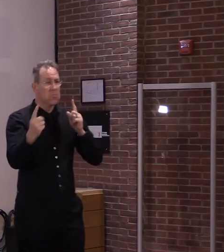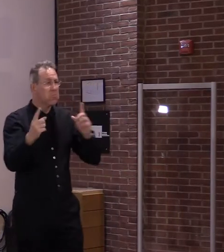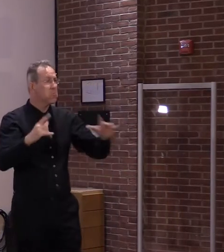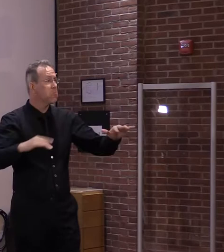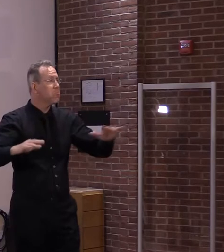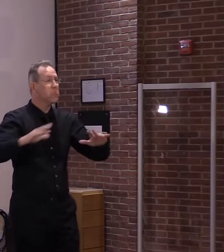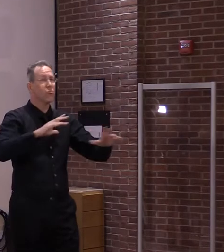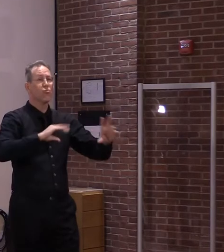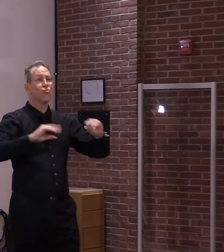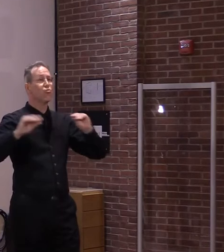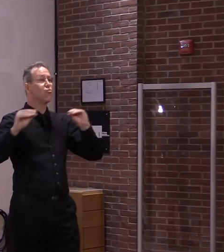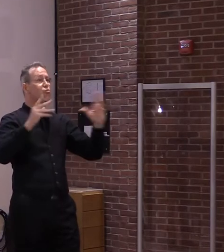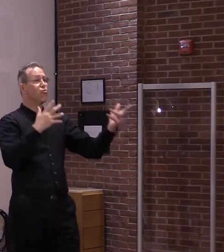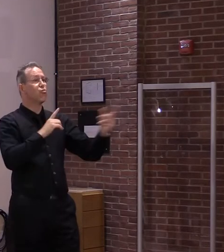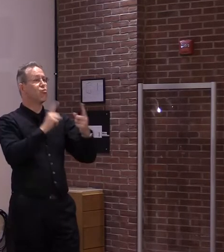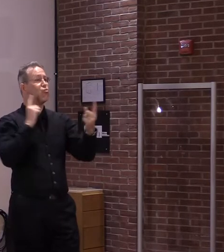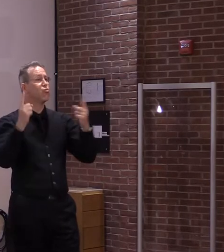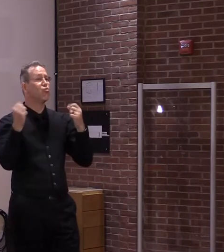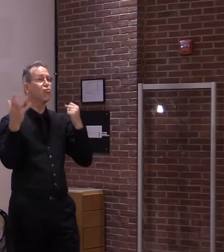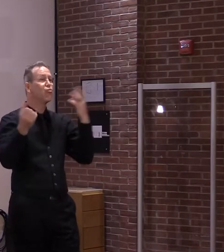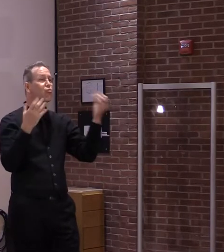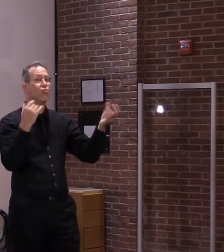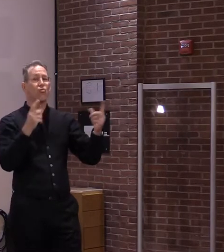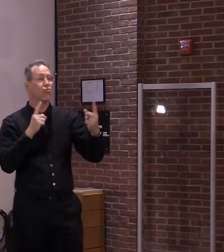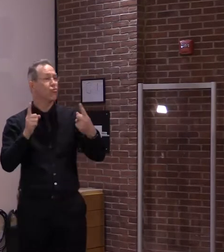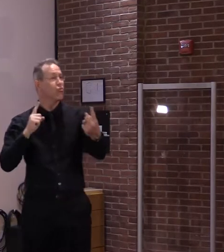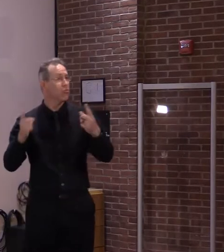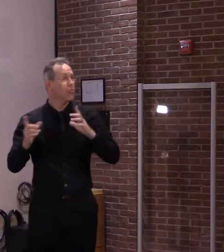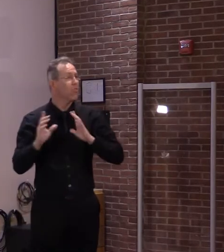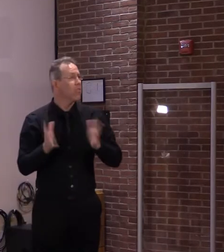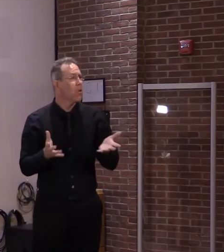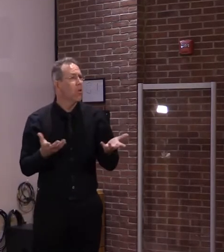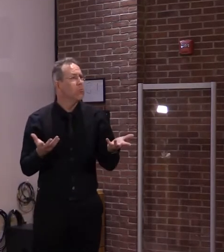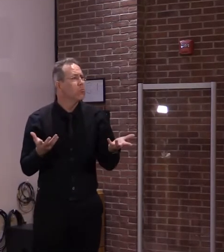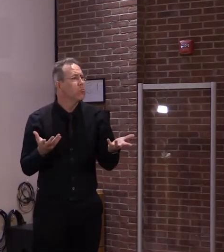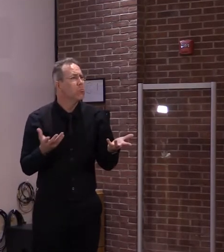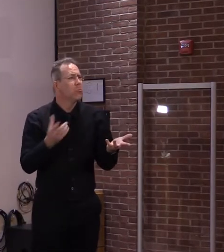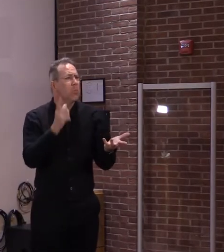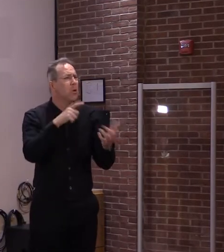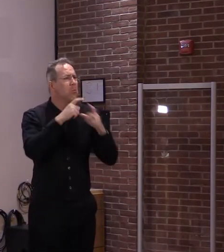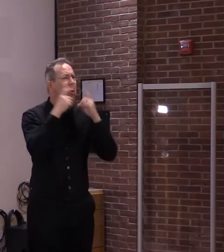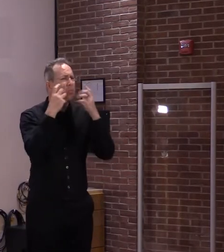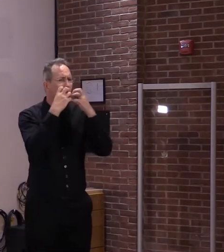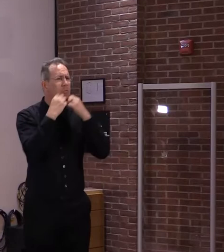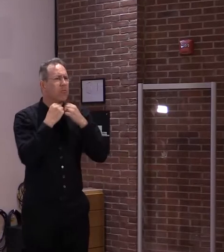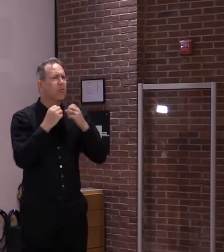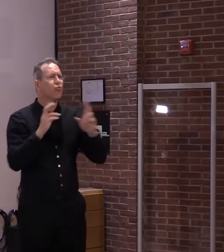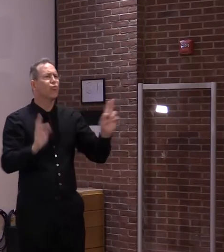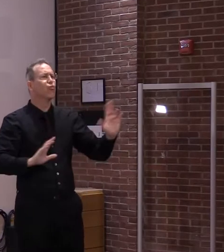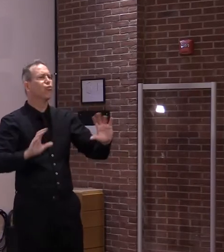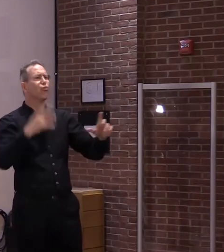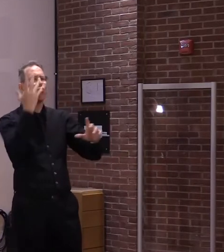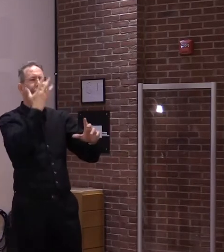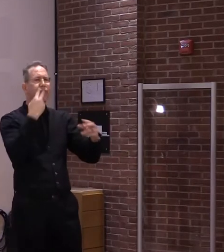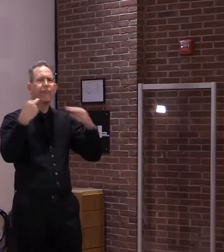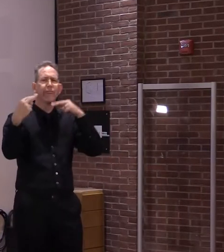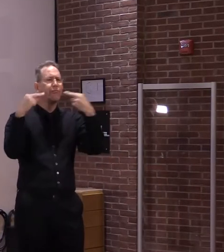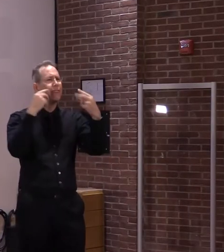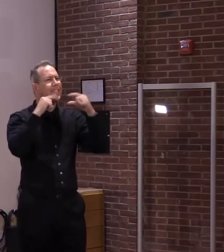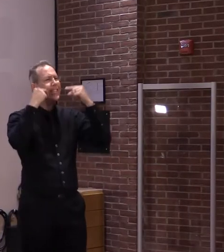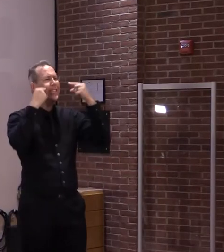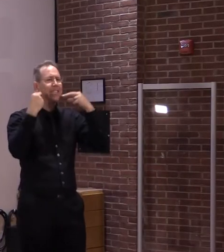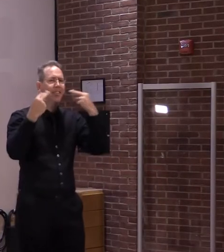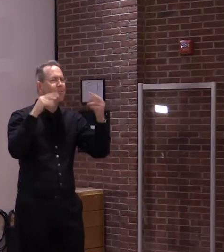to distance, perhaps a mask would not be advisable, or not be necessary. And